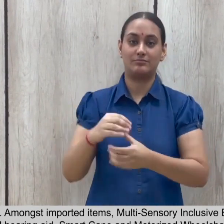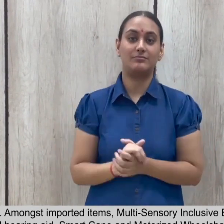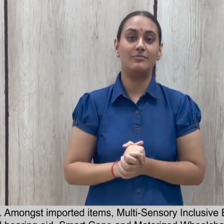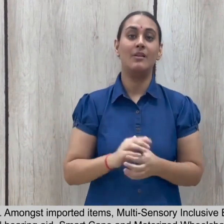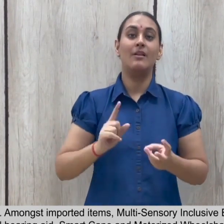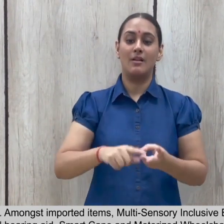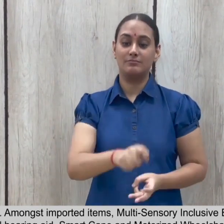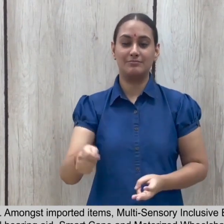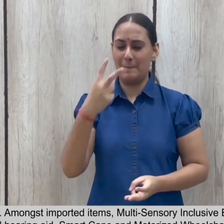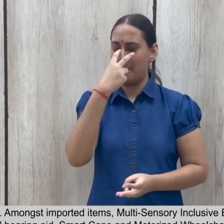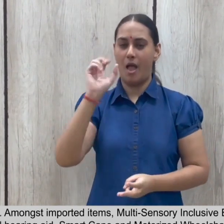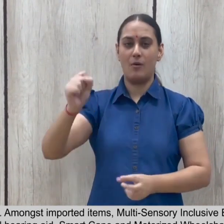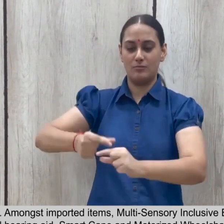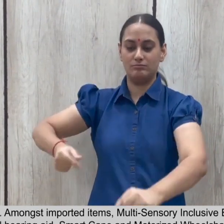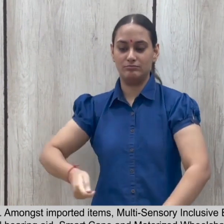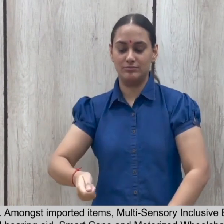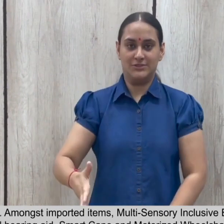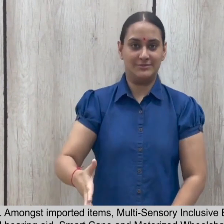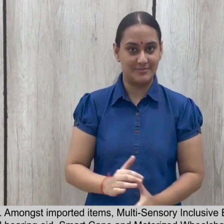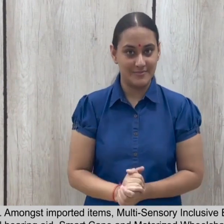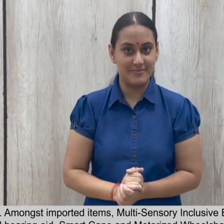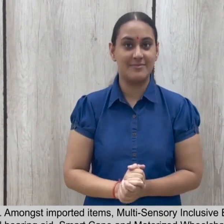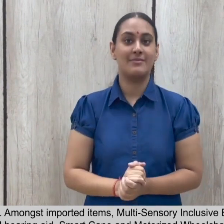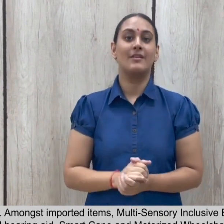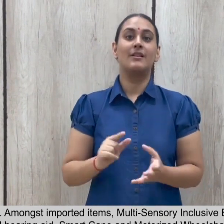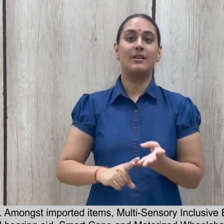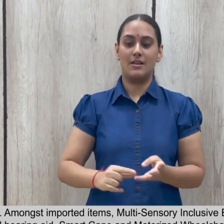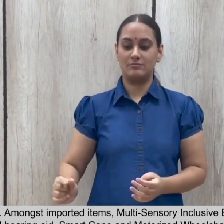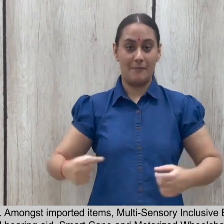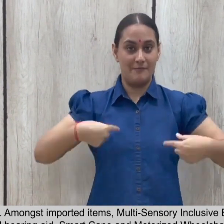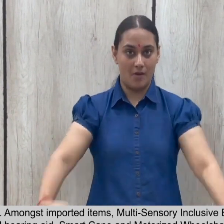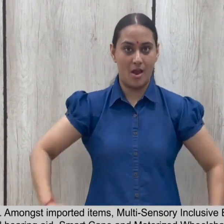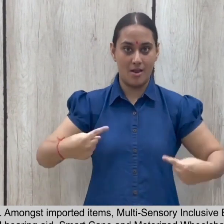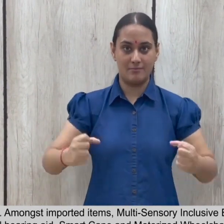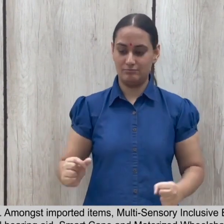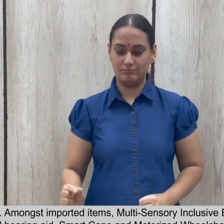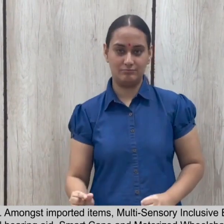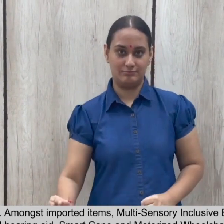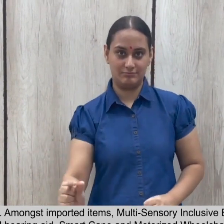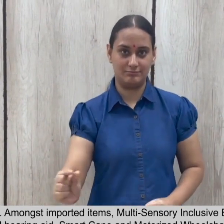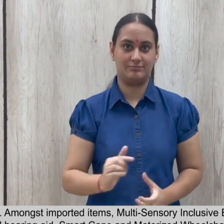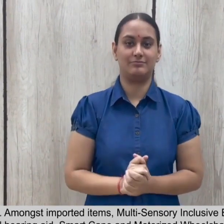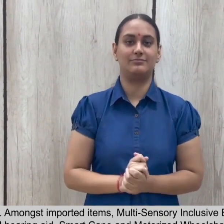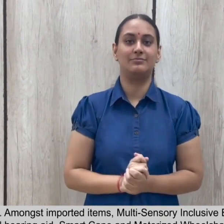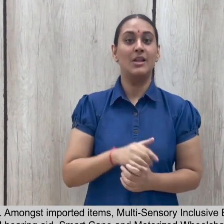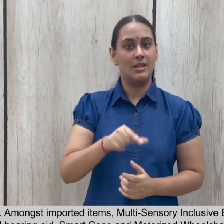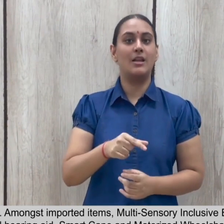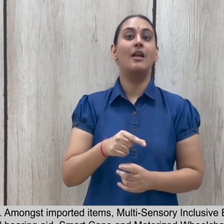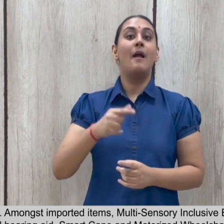digital hearing aid, smart cane and motorized wheelchair with joystick, will